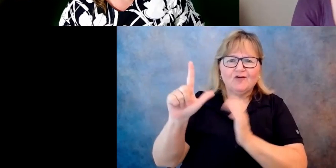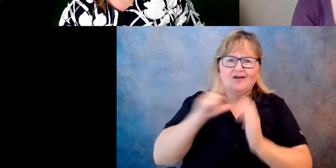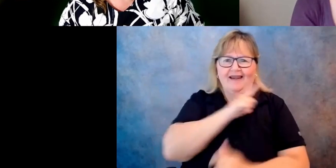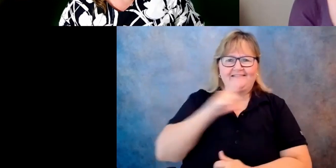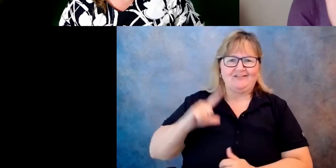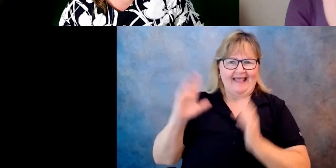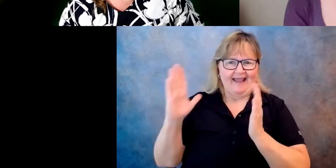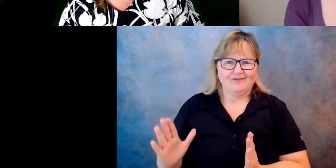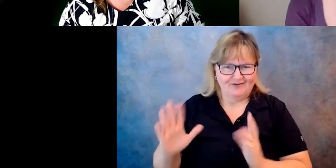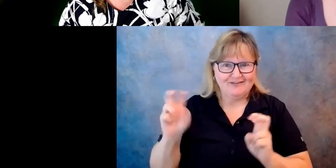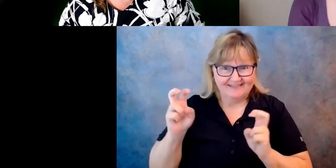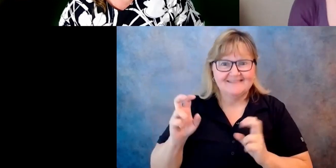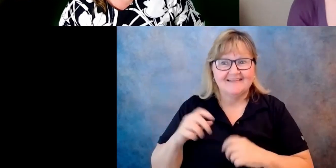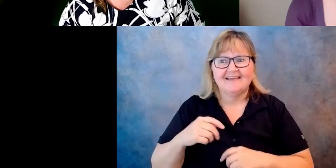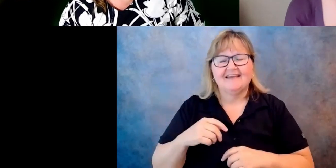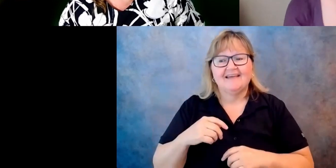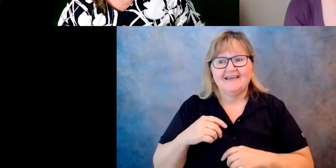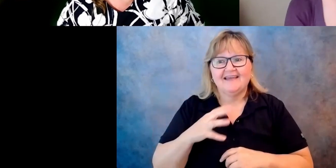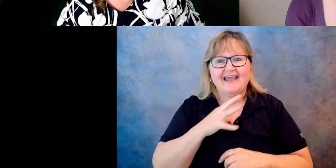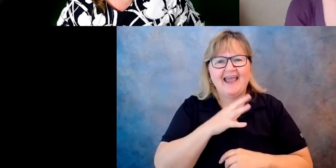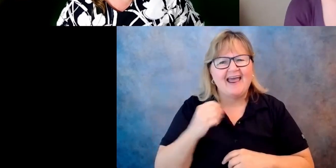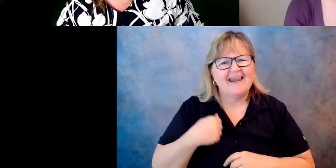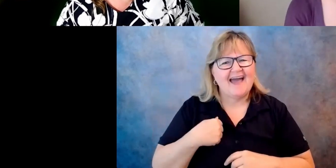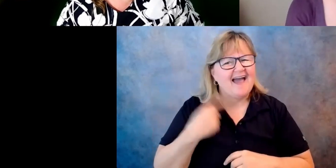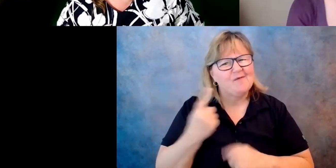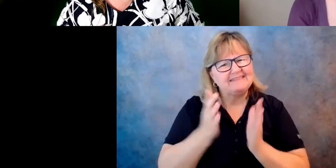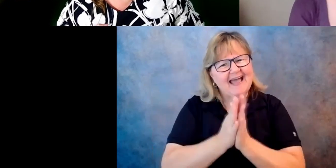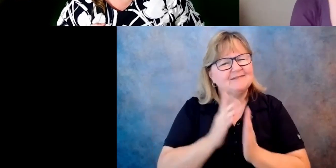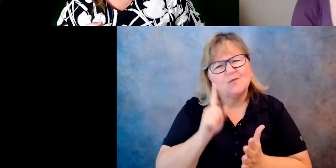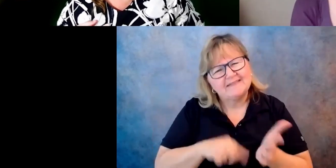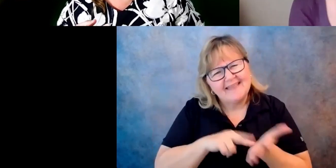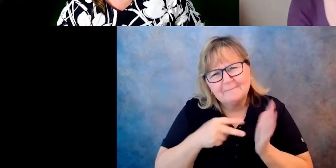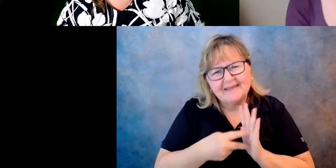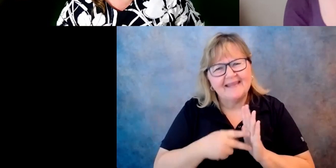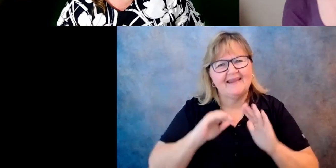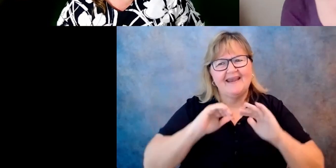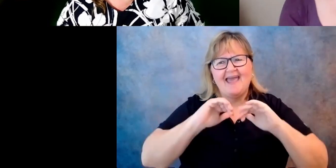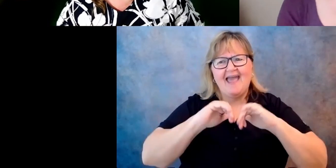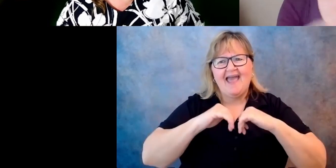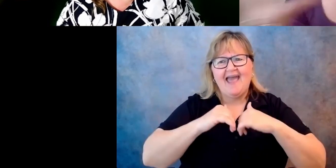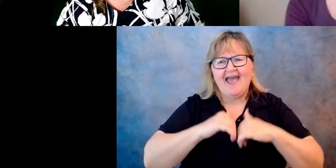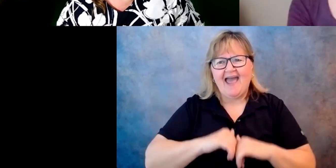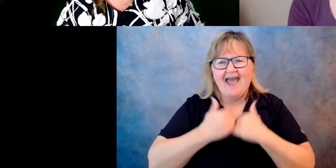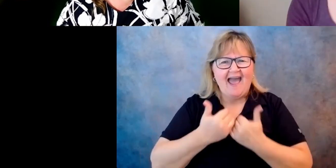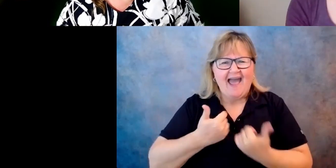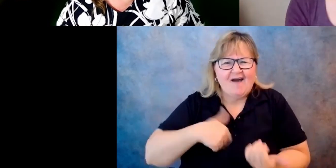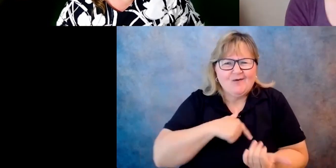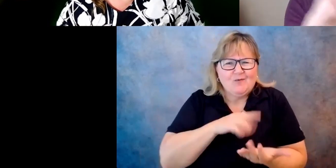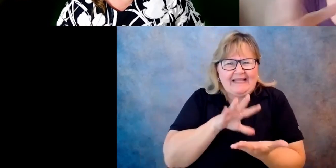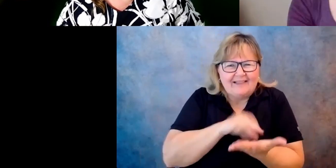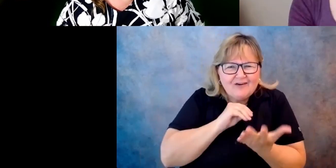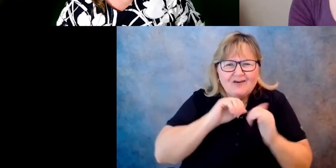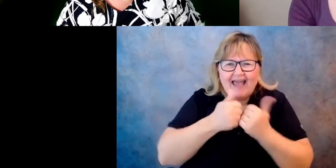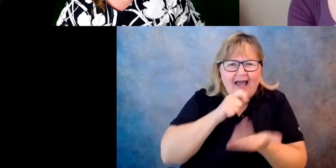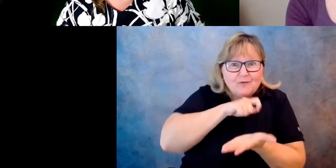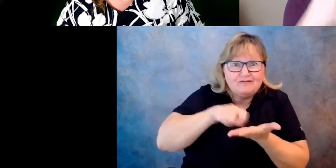things that I had asked was, what does that mean? And how can we learn to do that? If we're not people who understand, you how do you write, you know, how